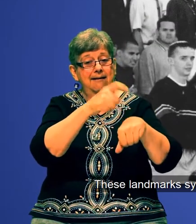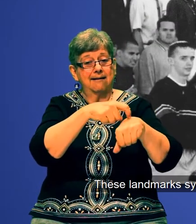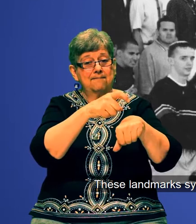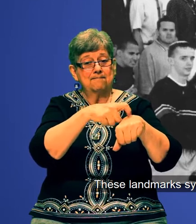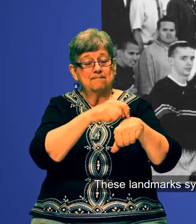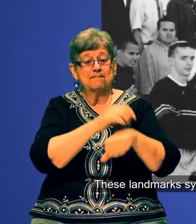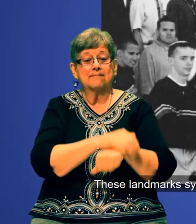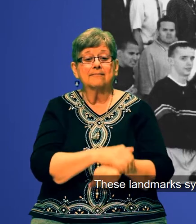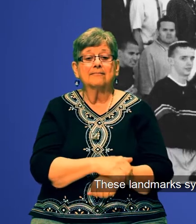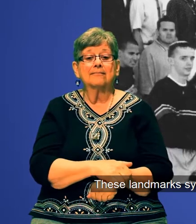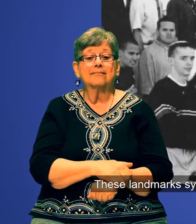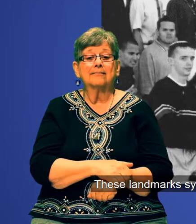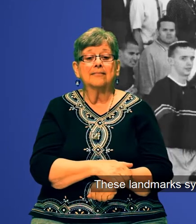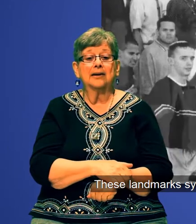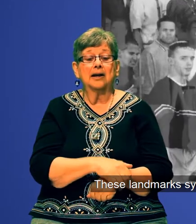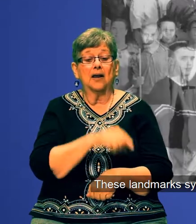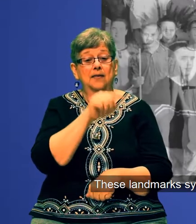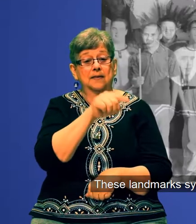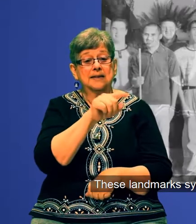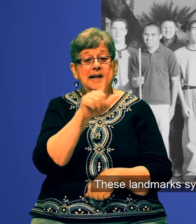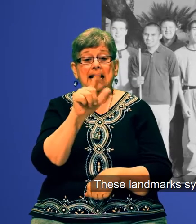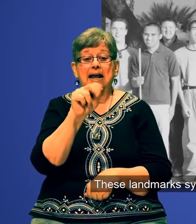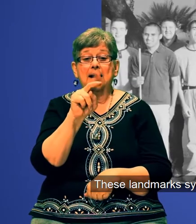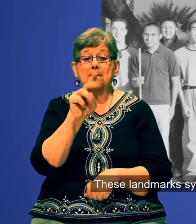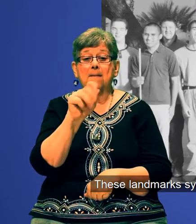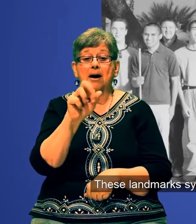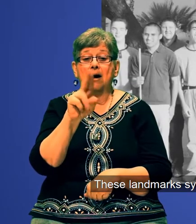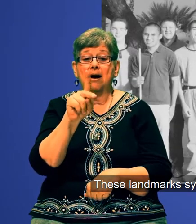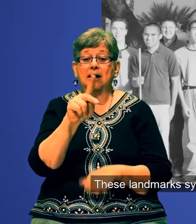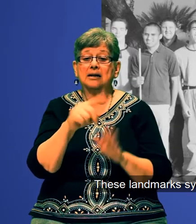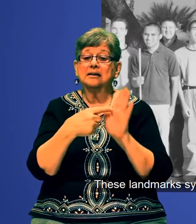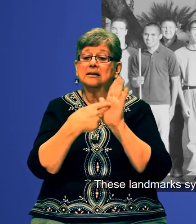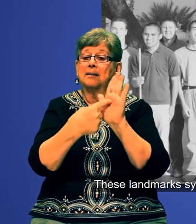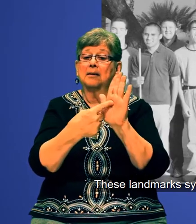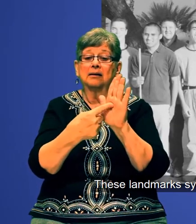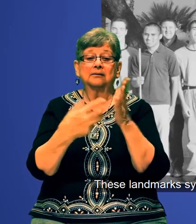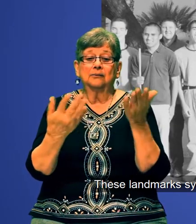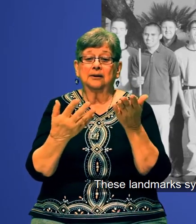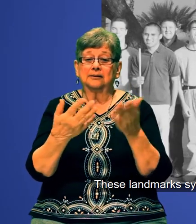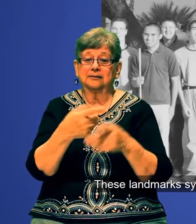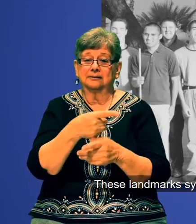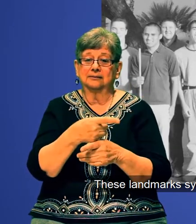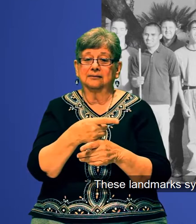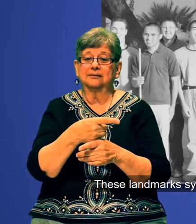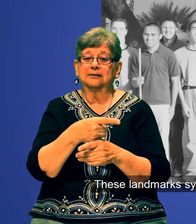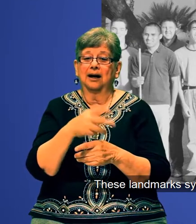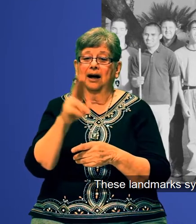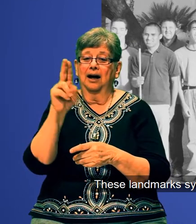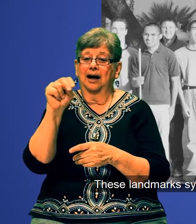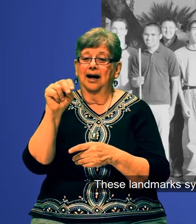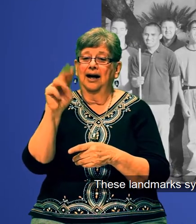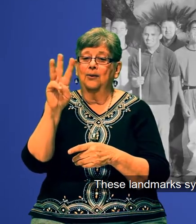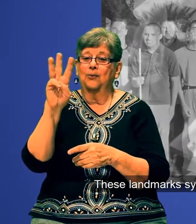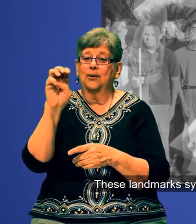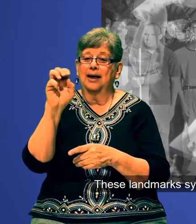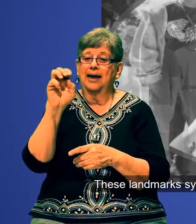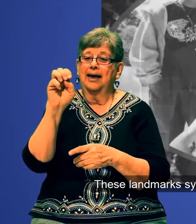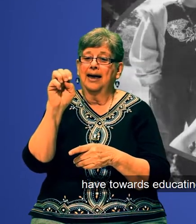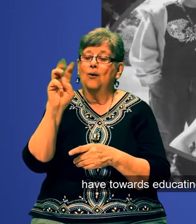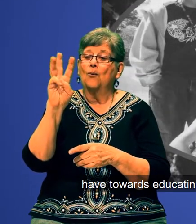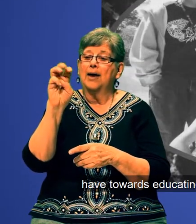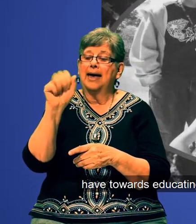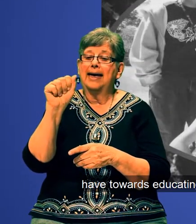These landmarks symbolize the unwavering commitment Arizona and